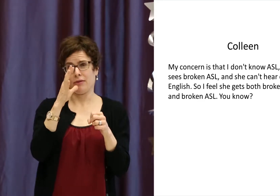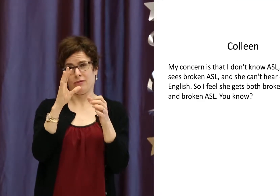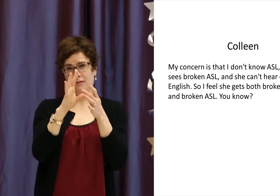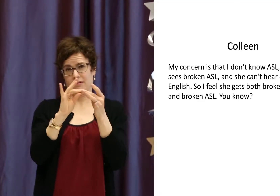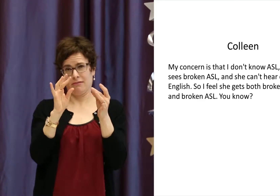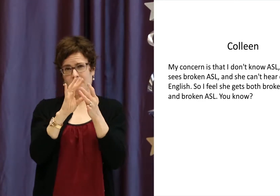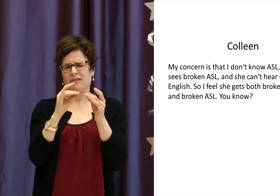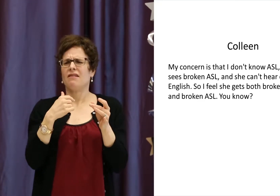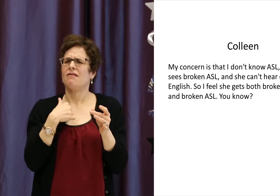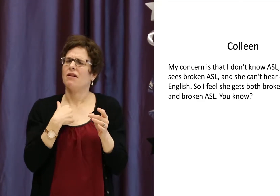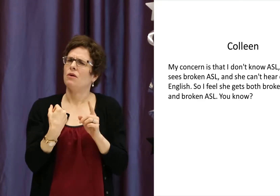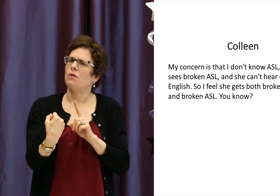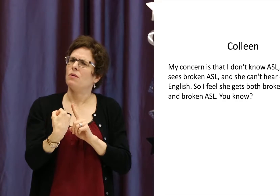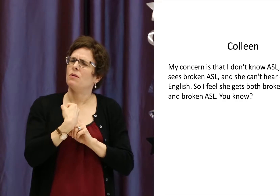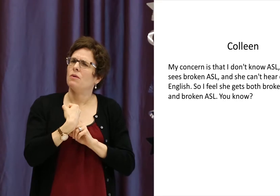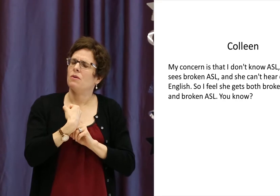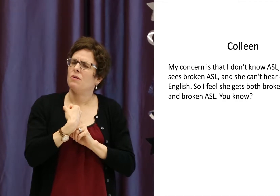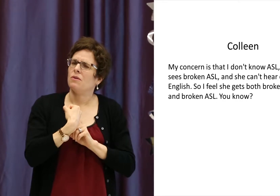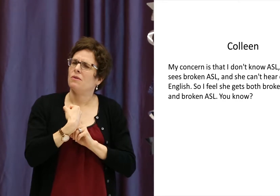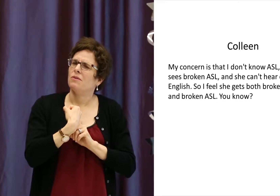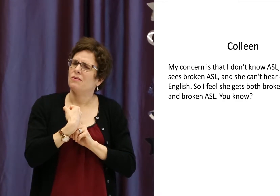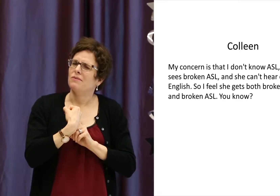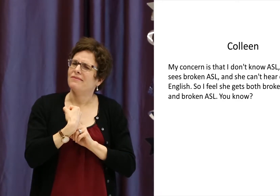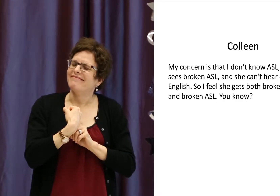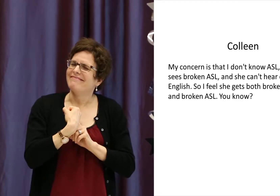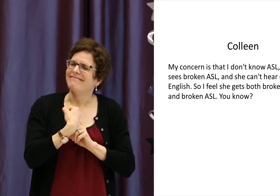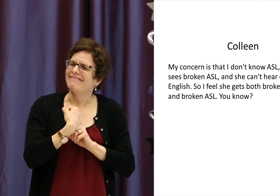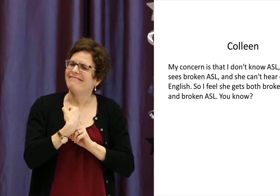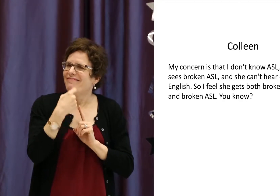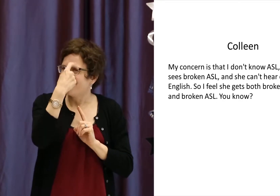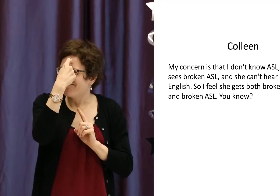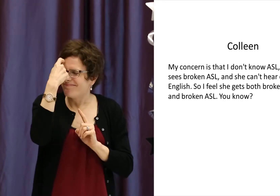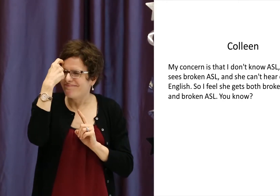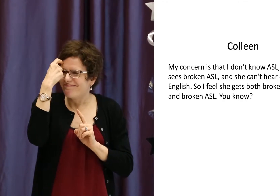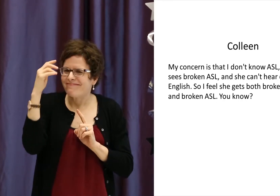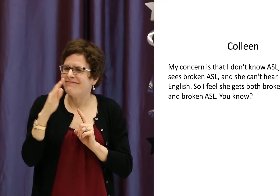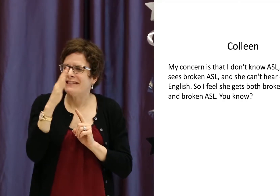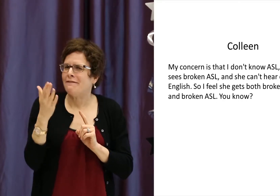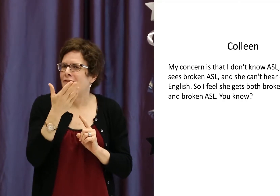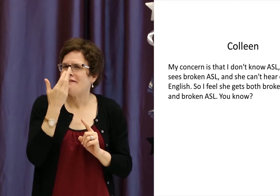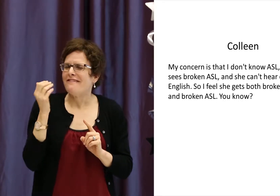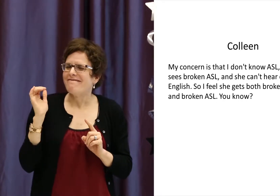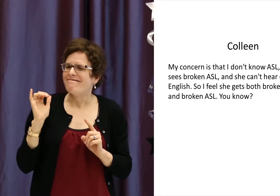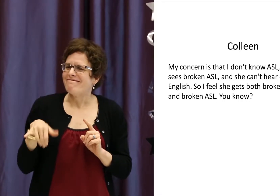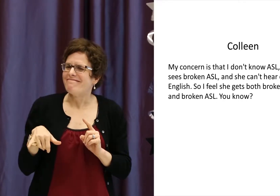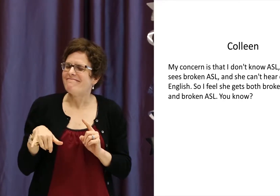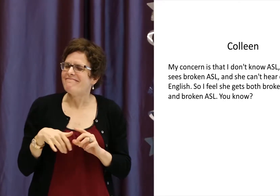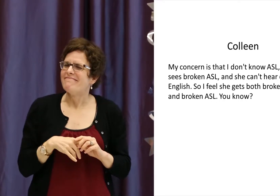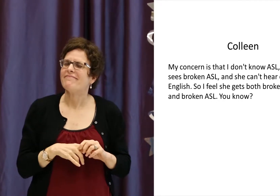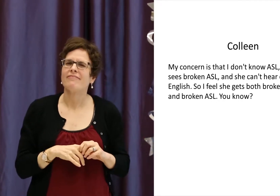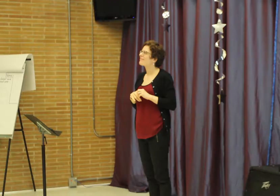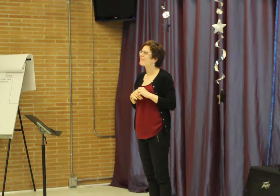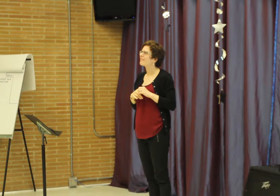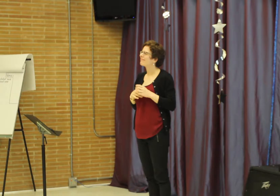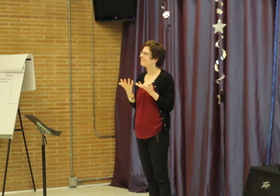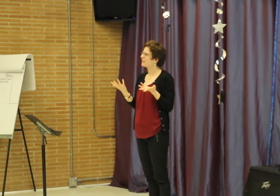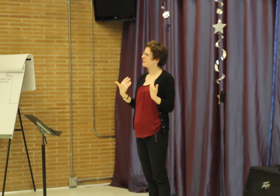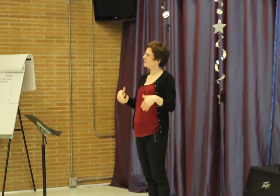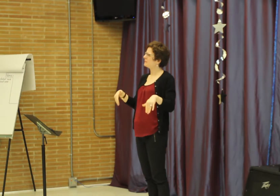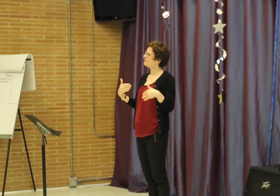So, I feel like she gets both broken English and broken ASL, you know? Now, this statement for me, I will never forget. It